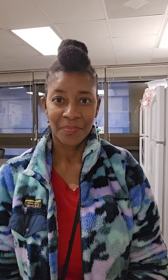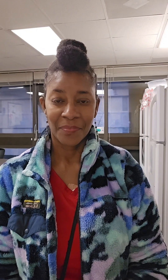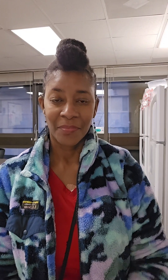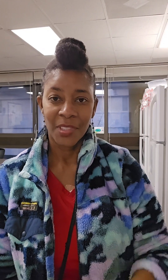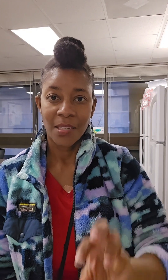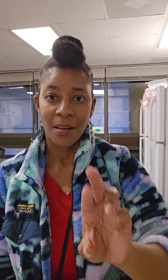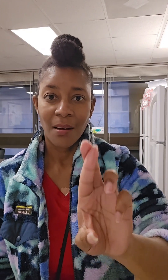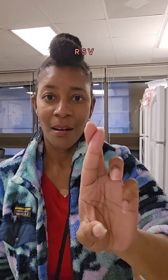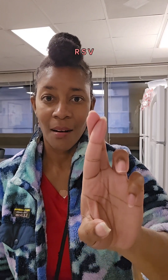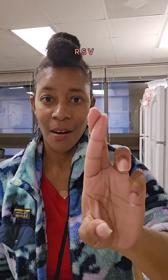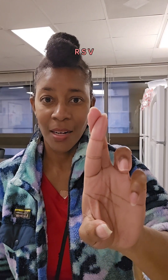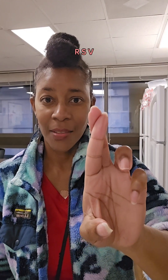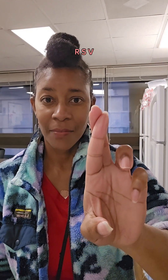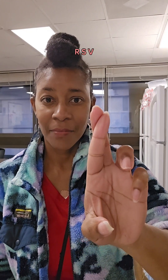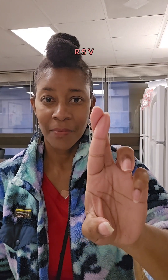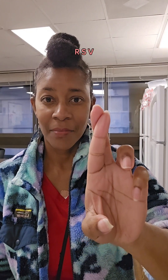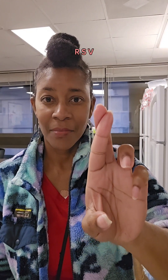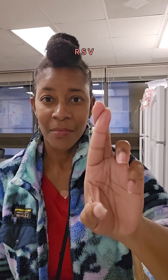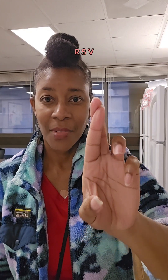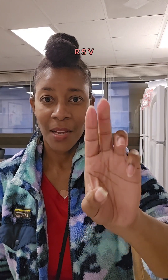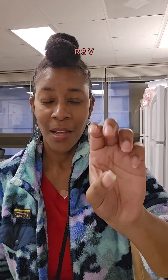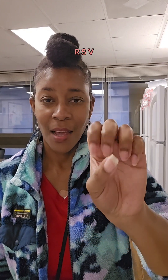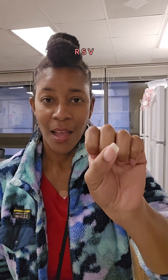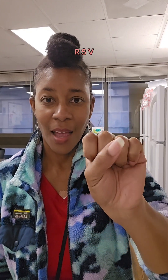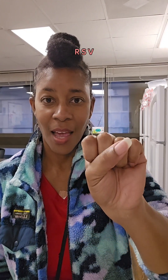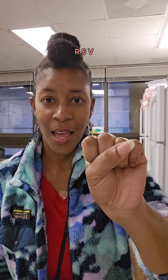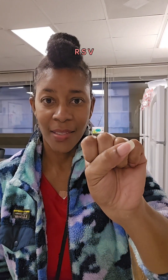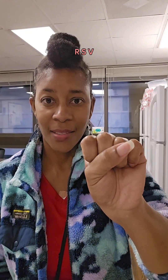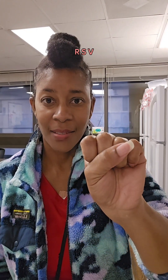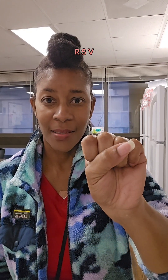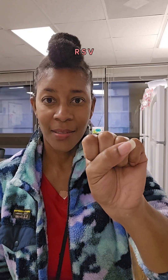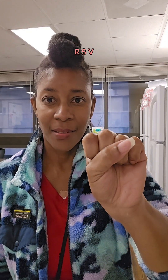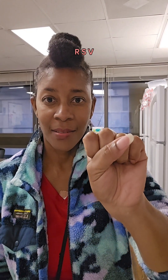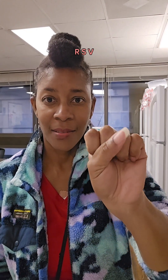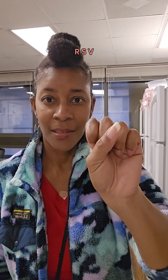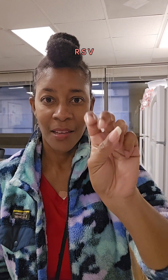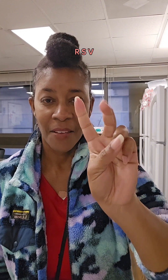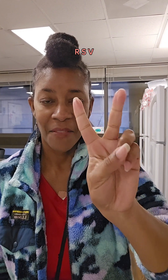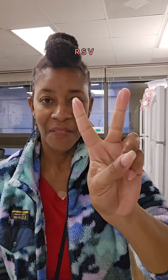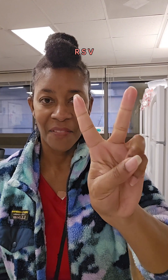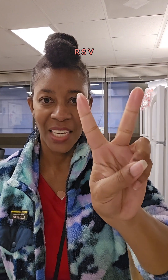R-S-V.